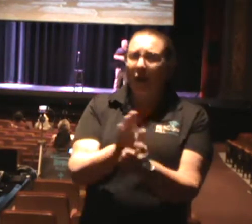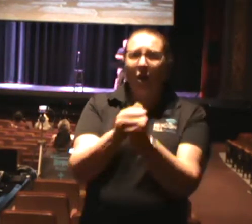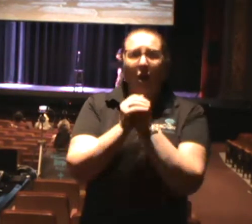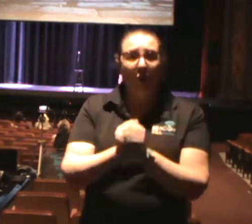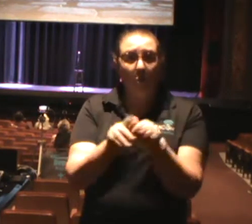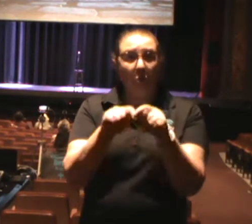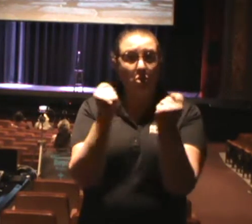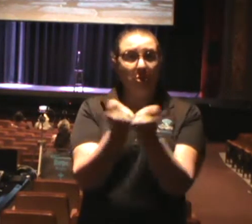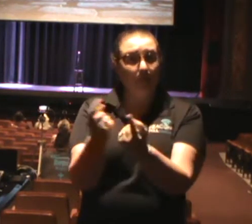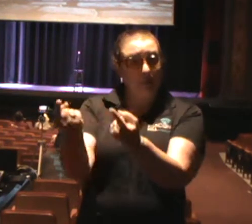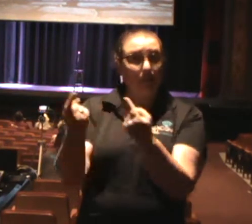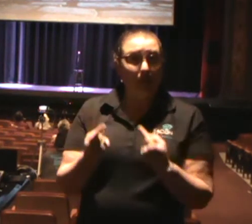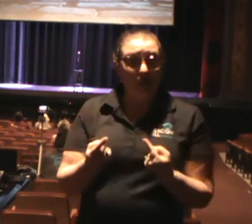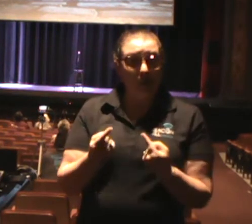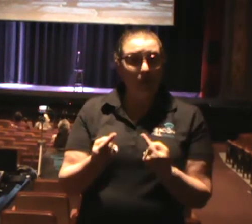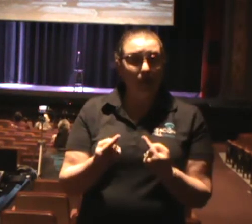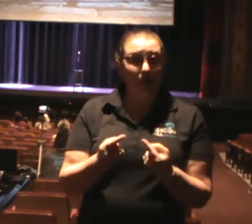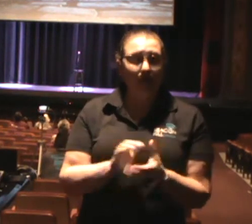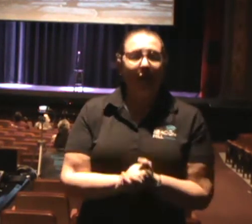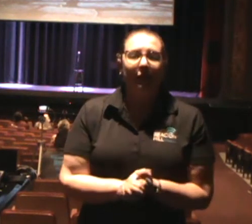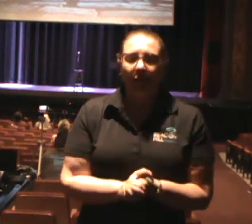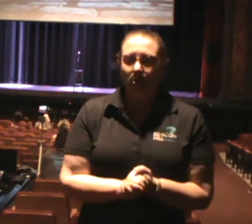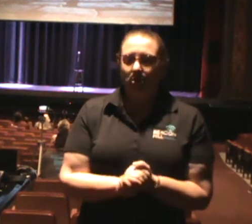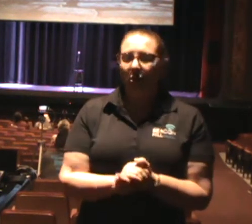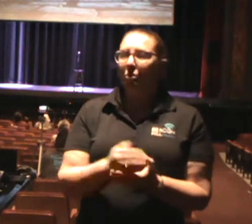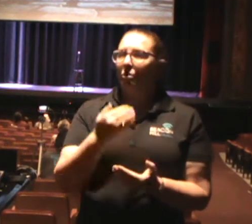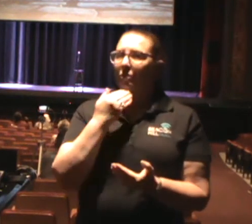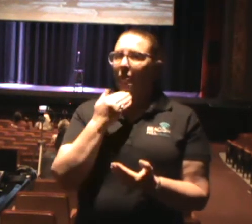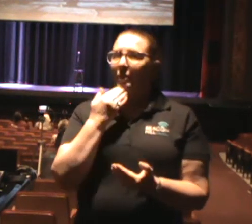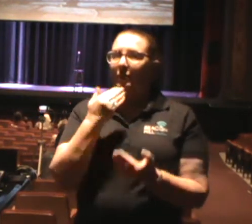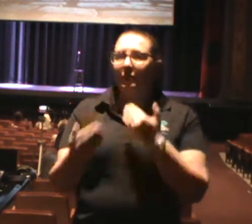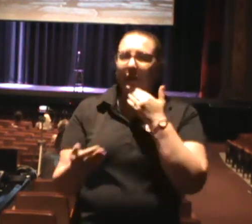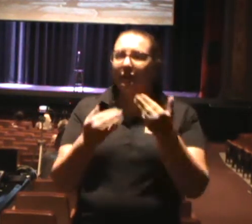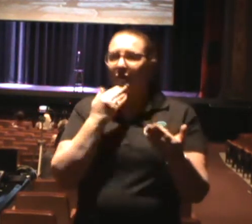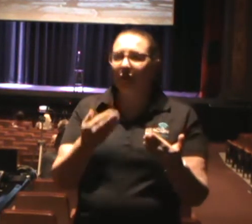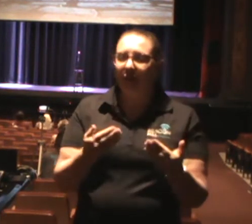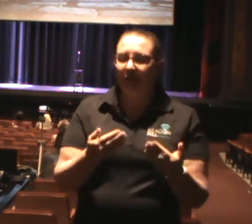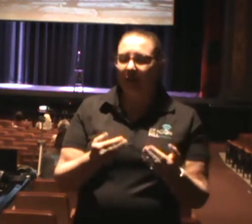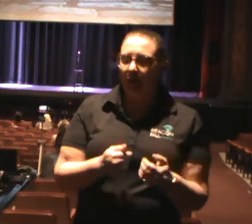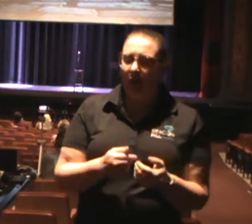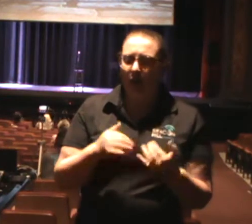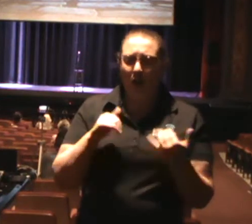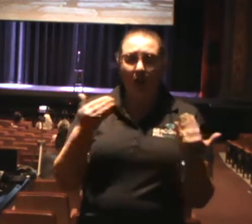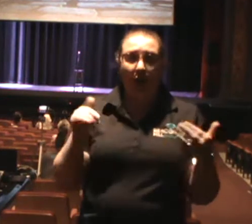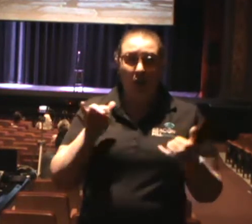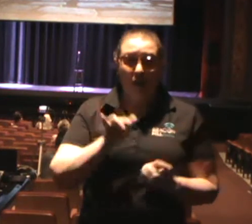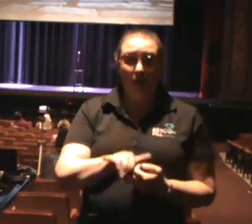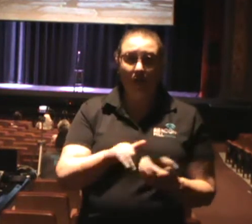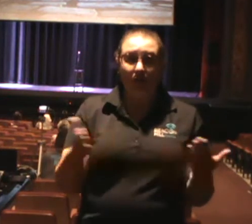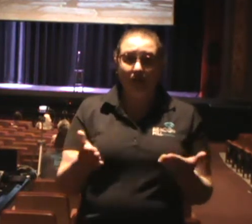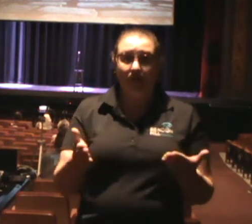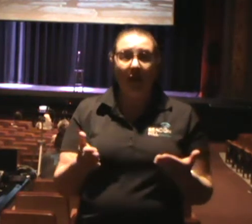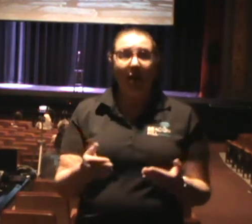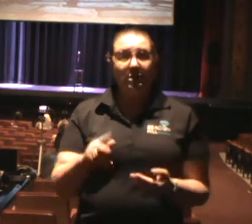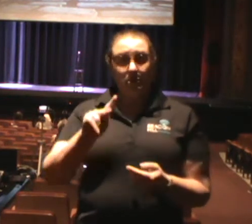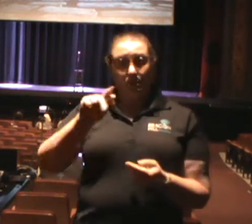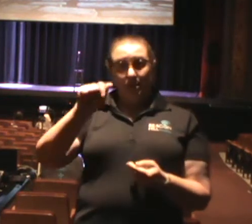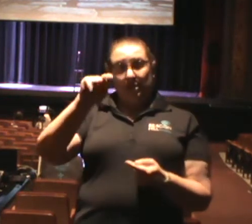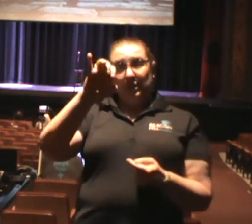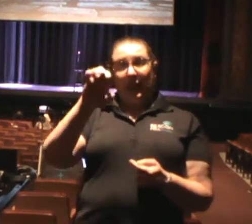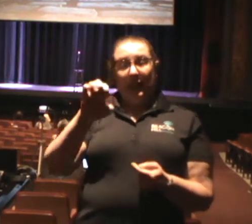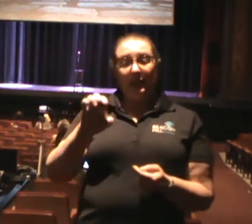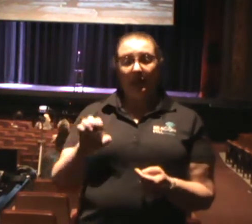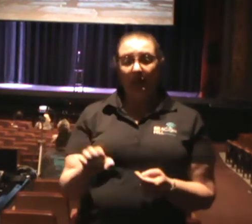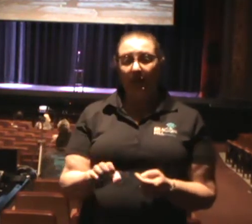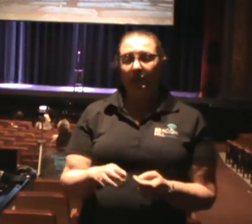works it out. Katie has recovered from COVID, which is great. Amen. And so she told me,